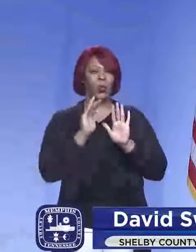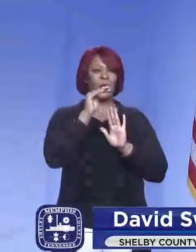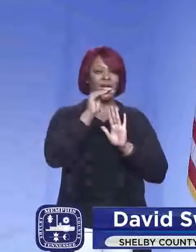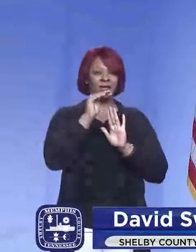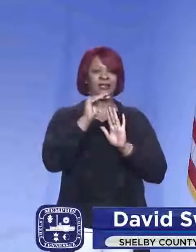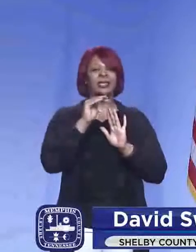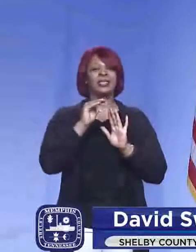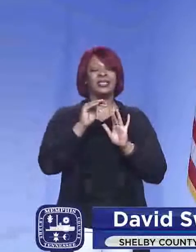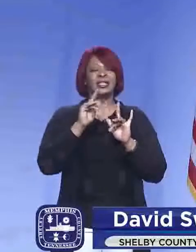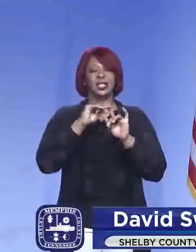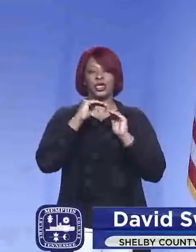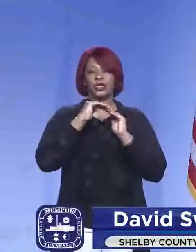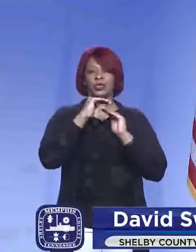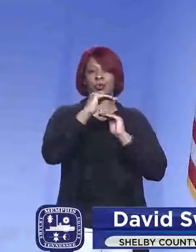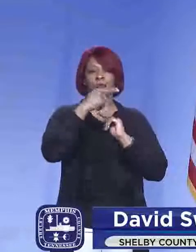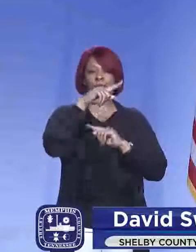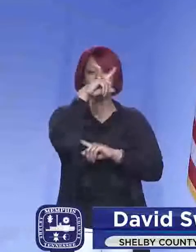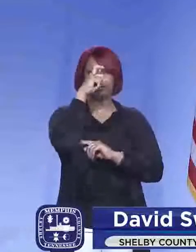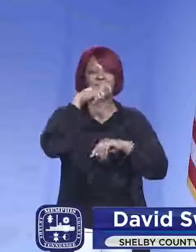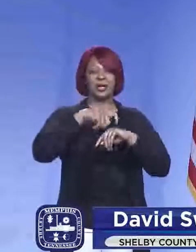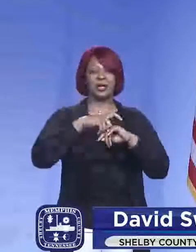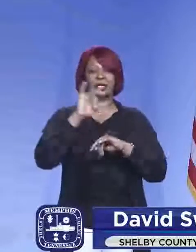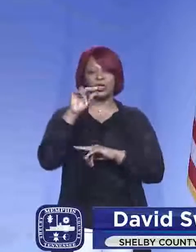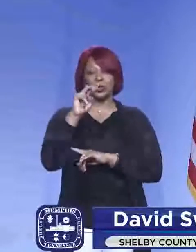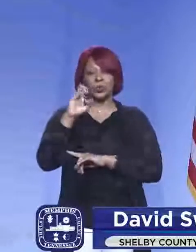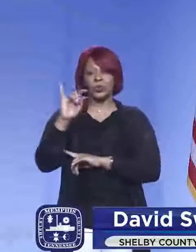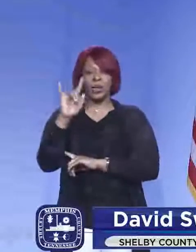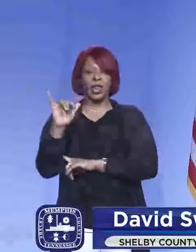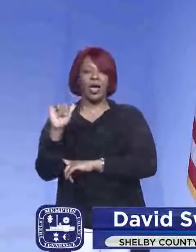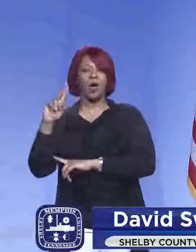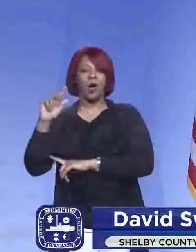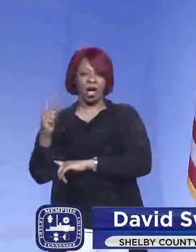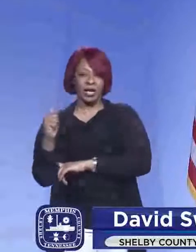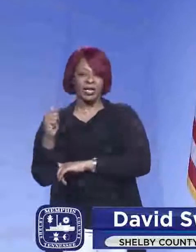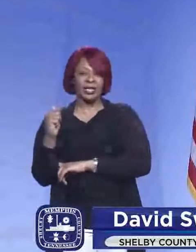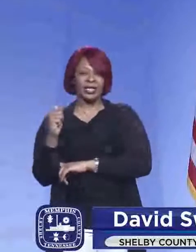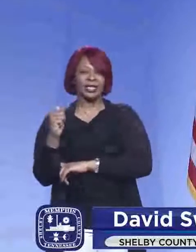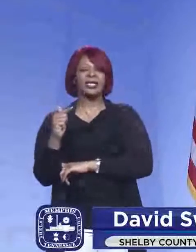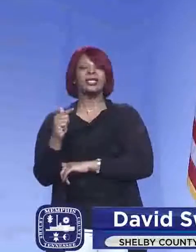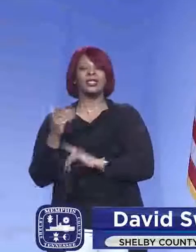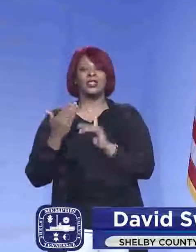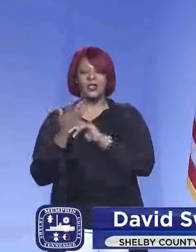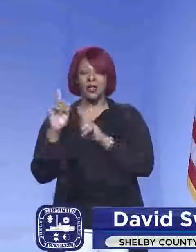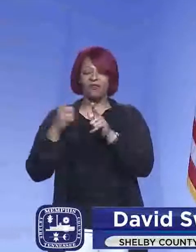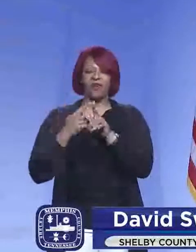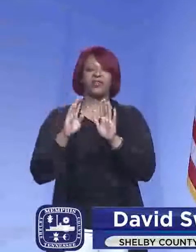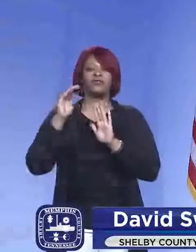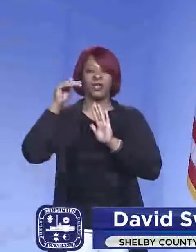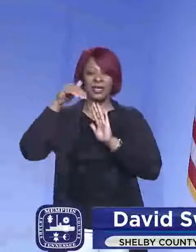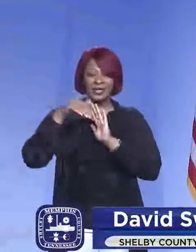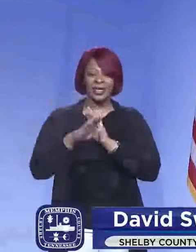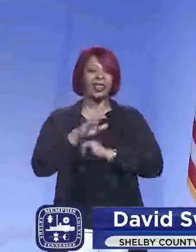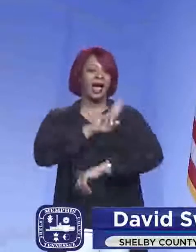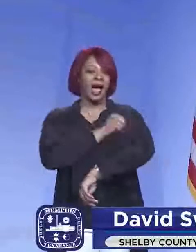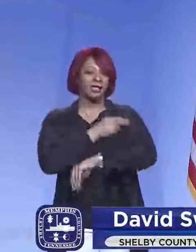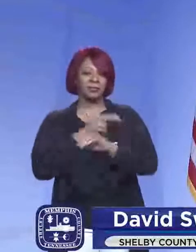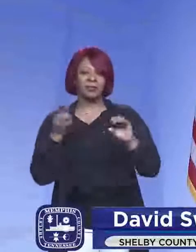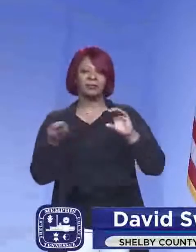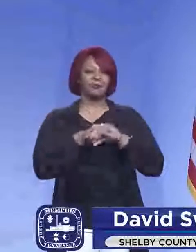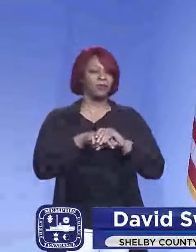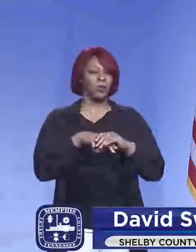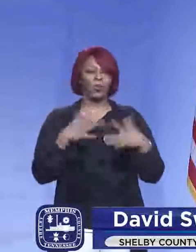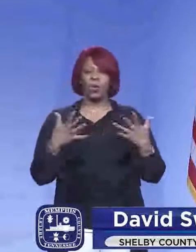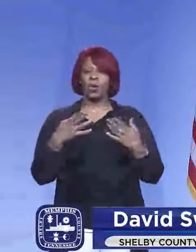into the surge of the summer of June, July, and August, we went through a first wave. Our hospitalizations were very